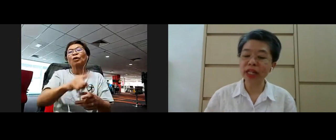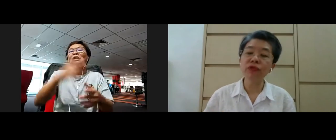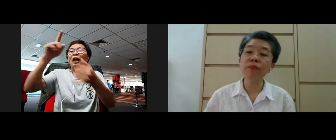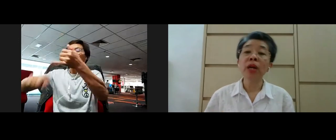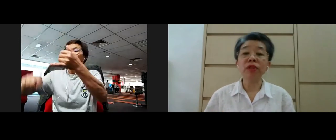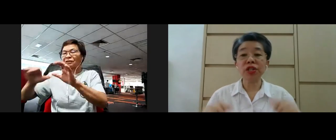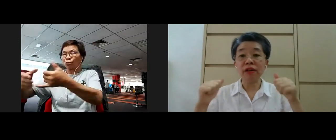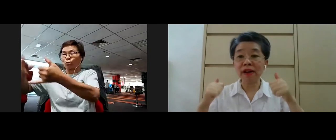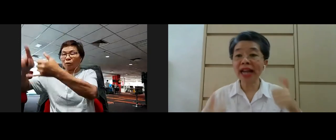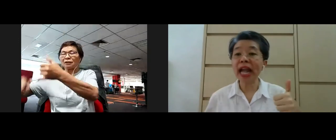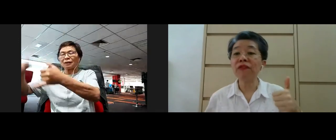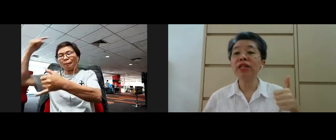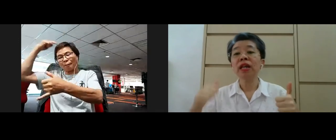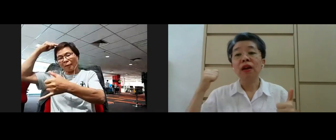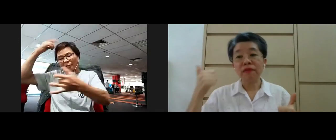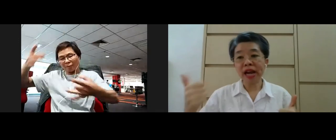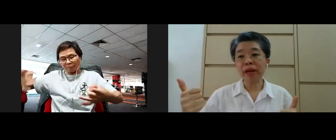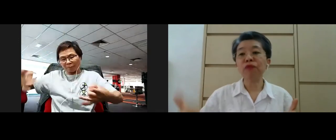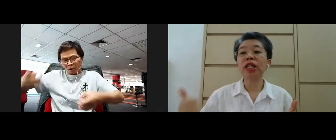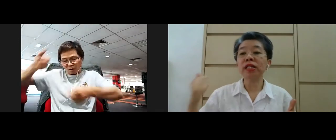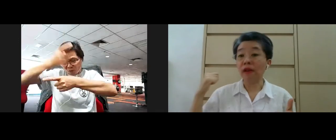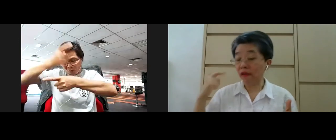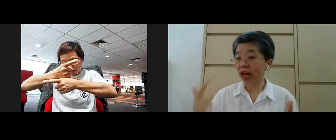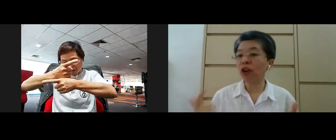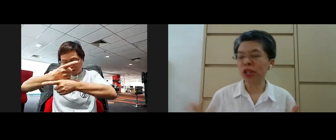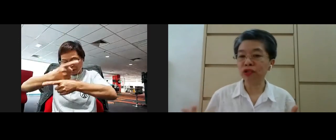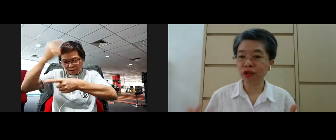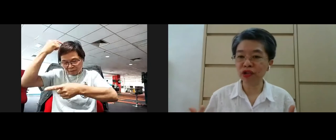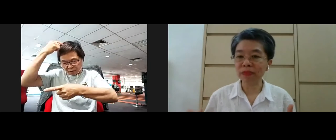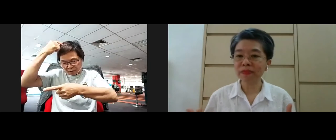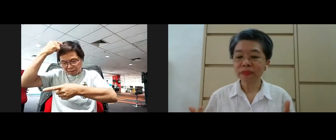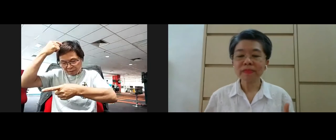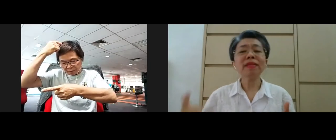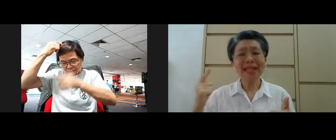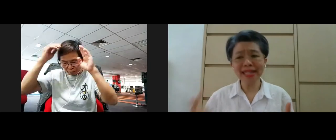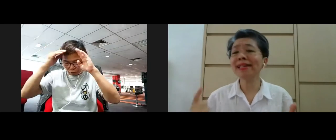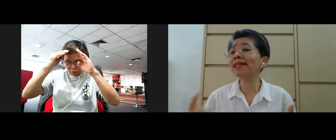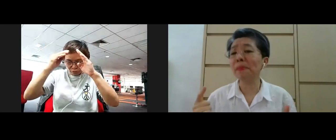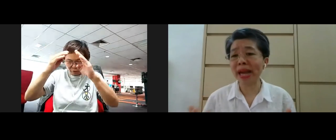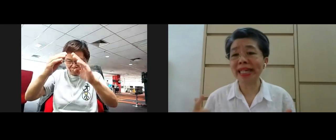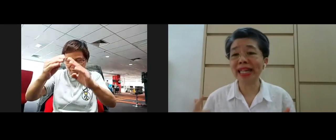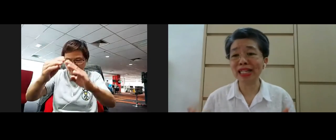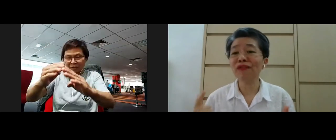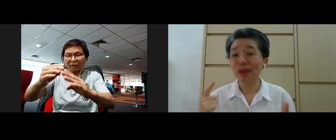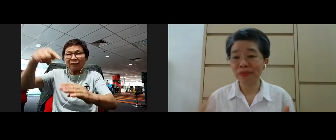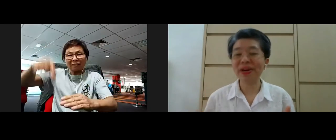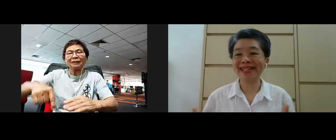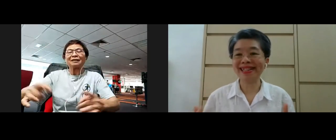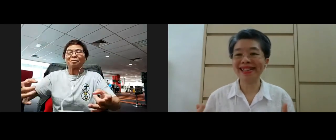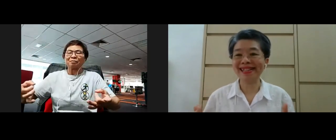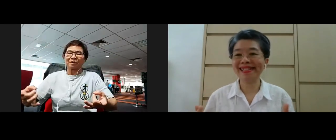samadhi group which is the right effort right mindfulness and right concentration this is the meditative